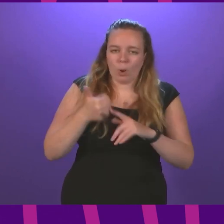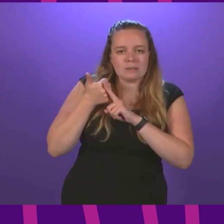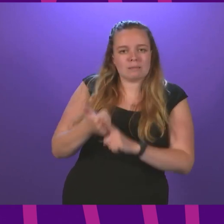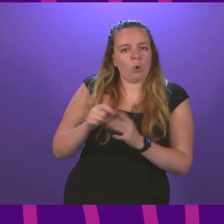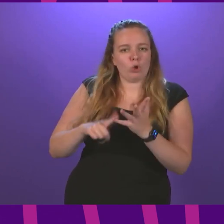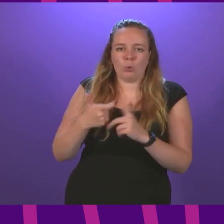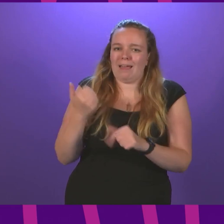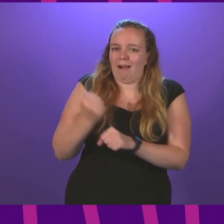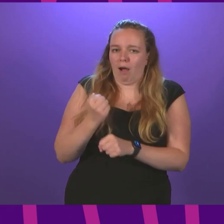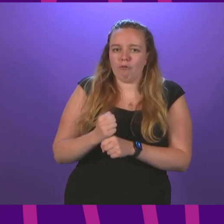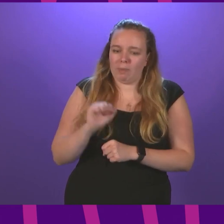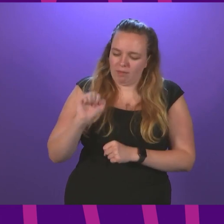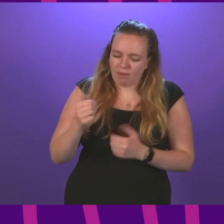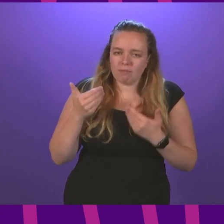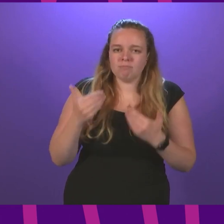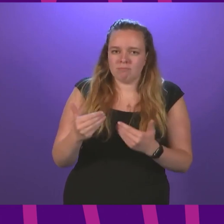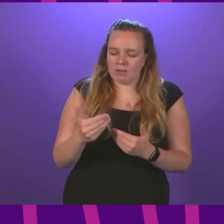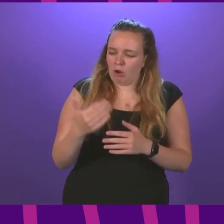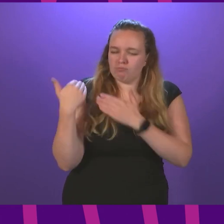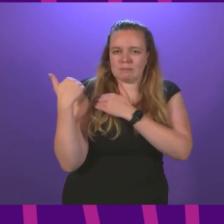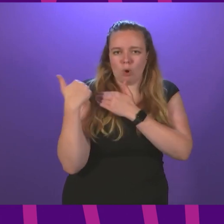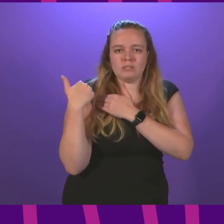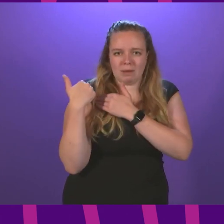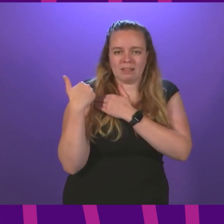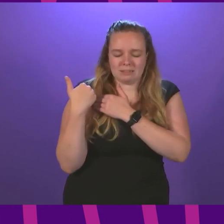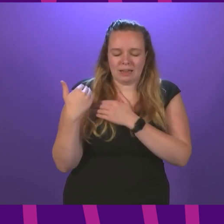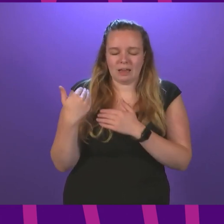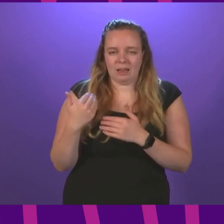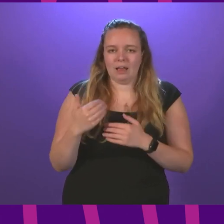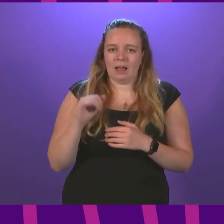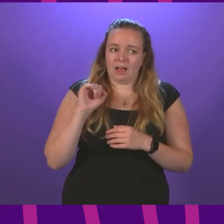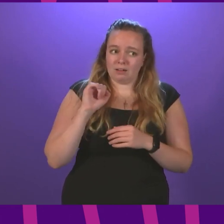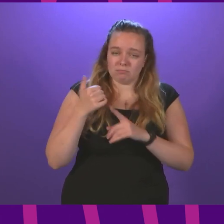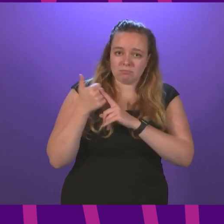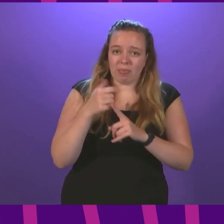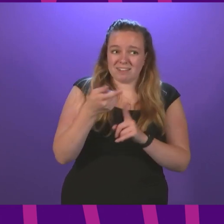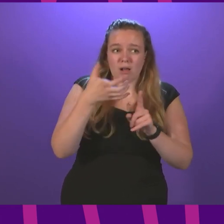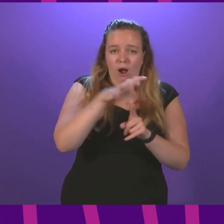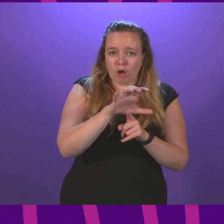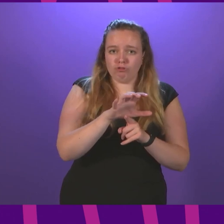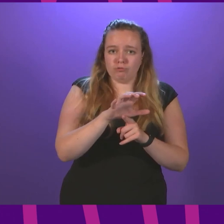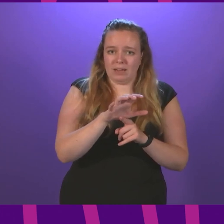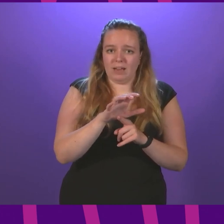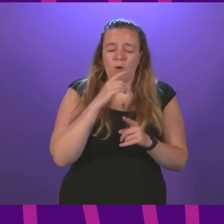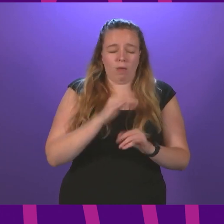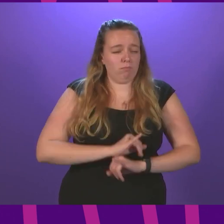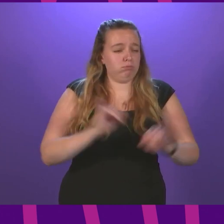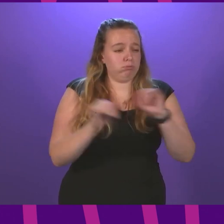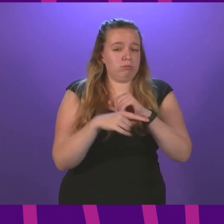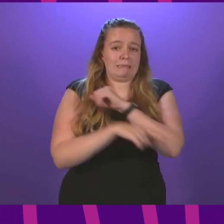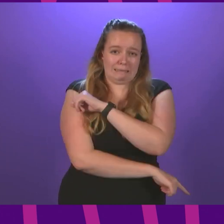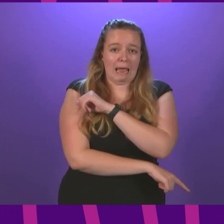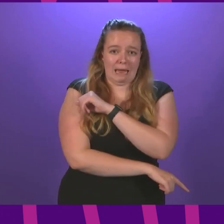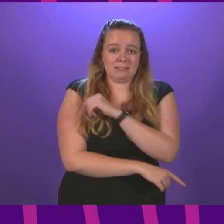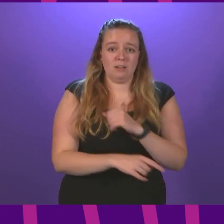UK government in its pursuit of fiscal responsibility and future for this country that is crippled with outrageous debt left to us,